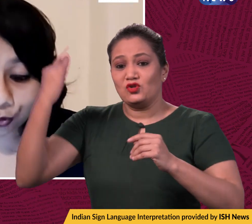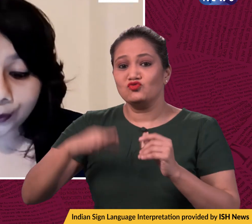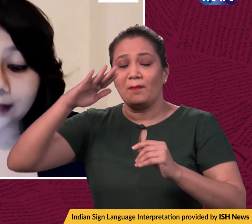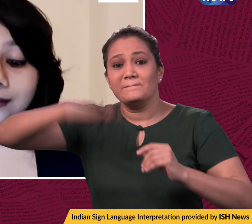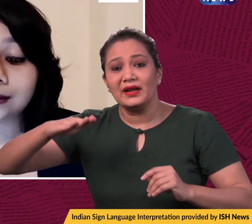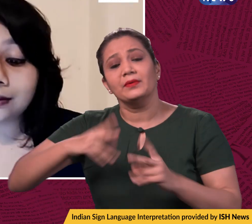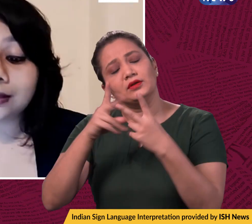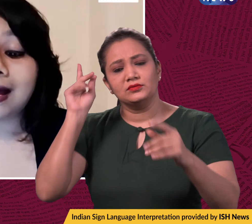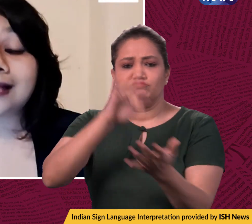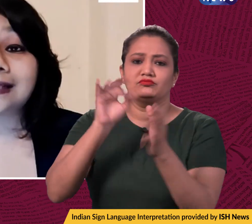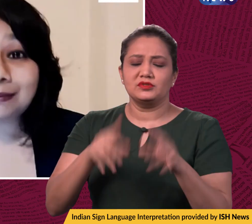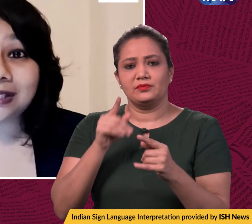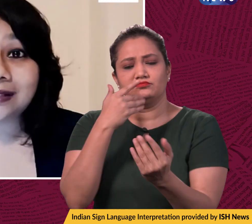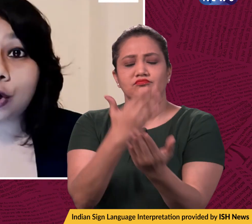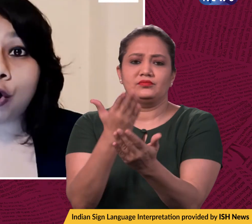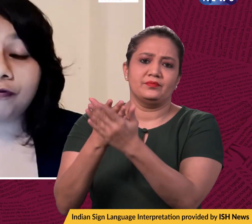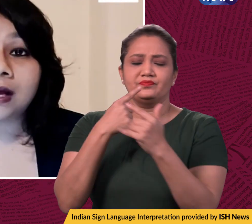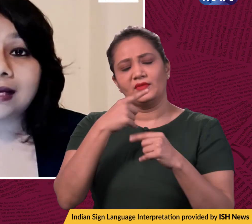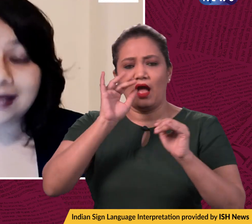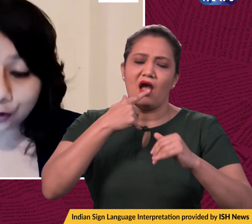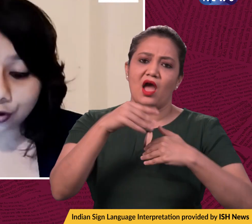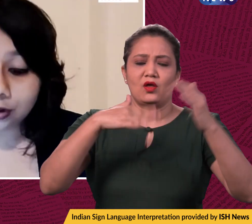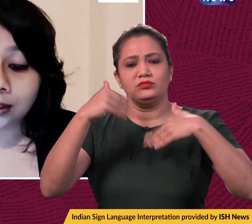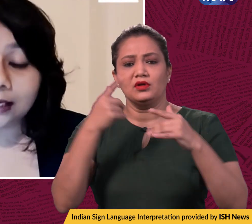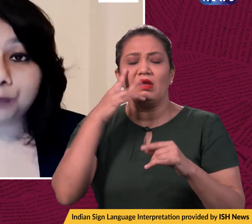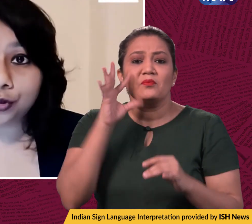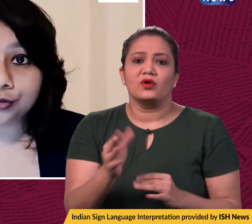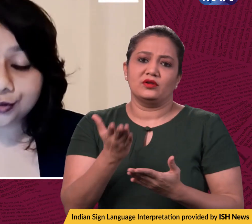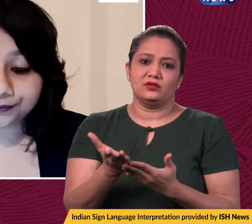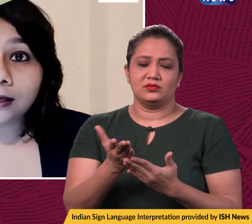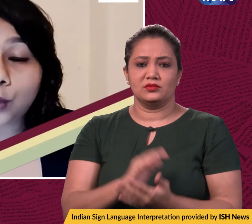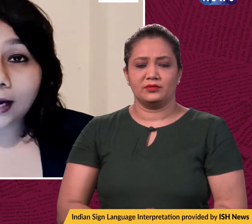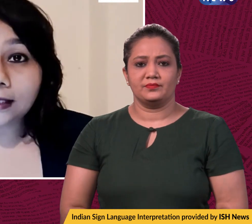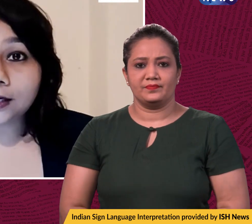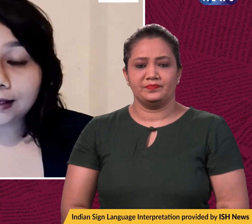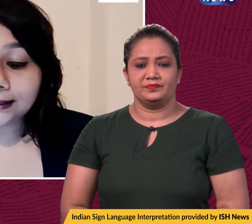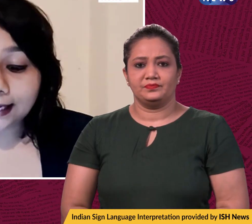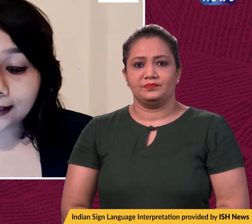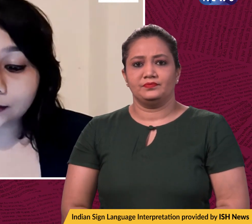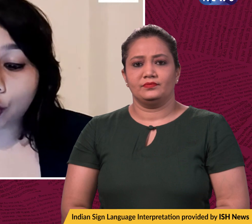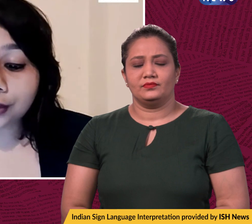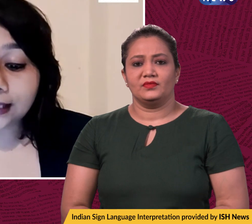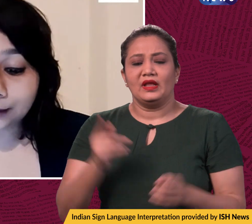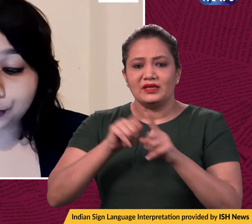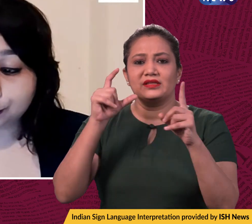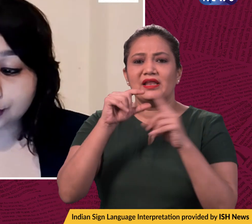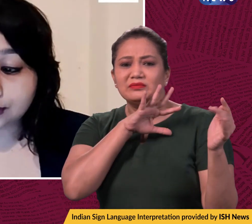ongoing as the Centre has deemed it of national importance. Now, while hearing the case on Delhi pollution,